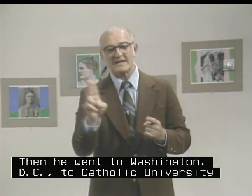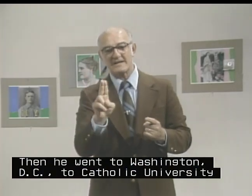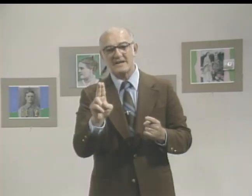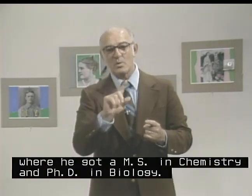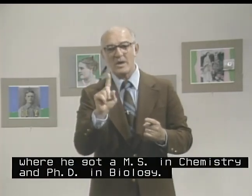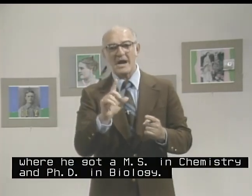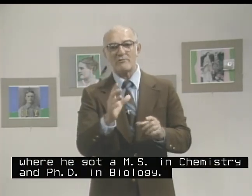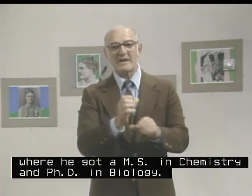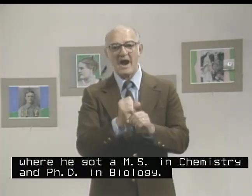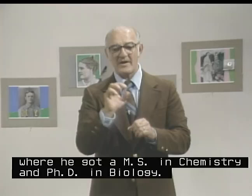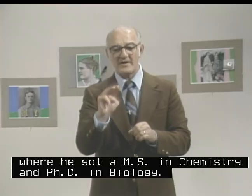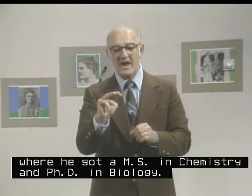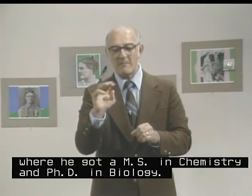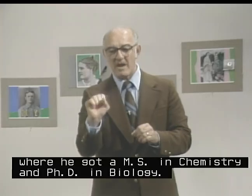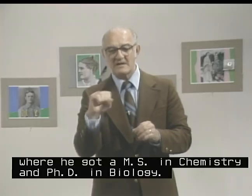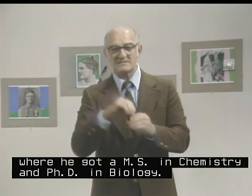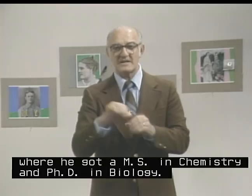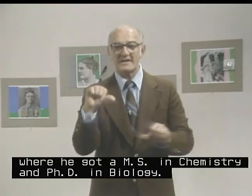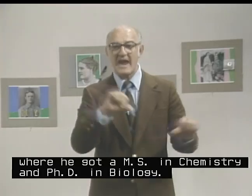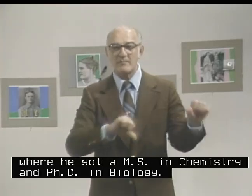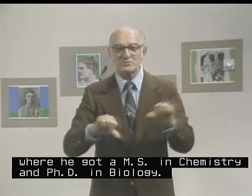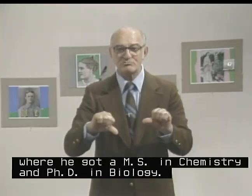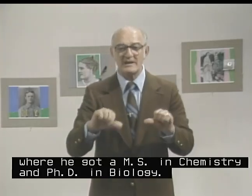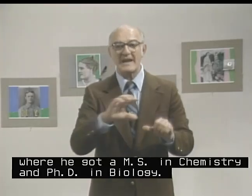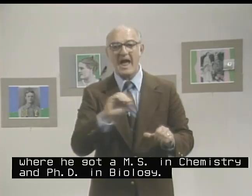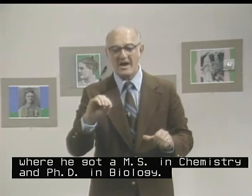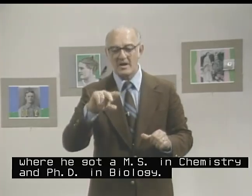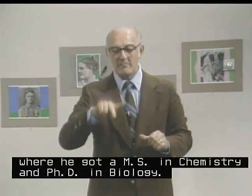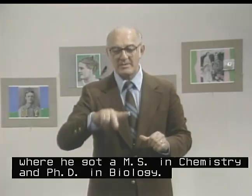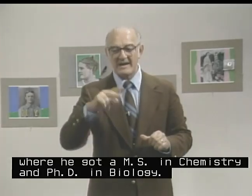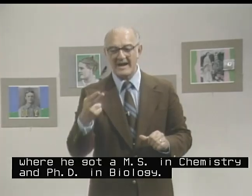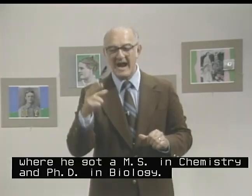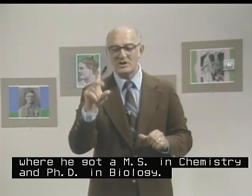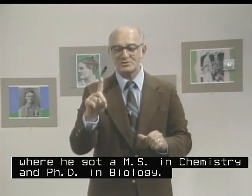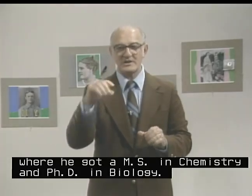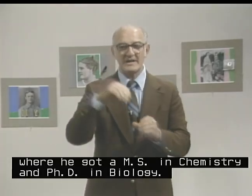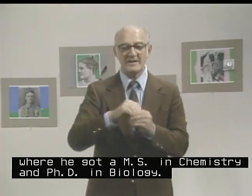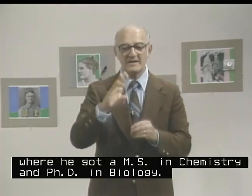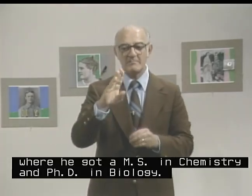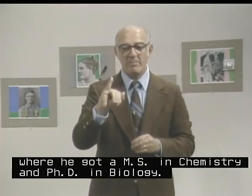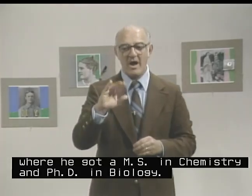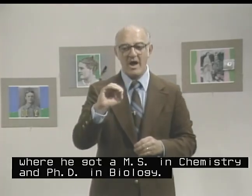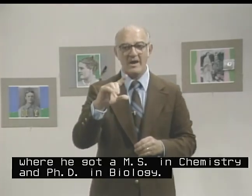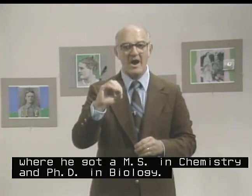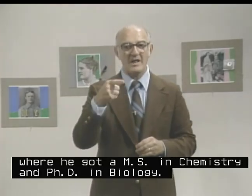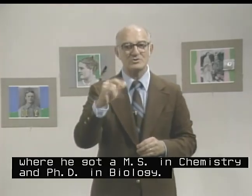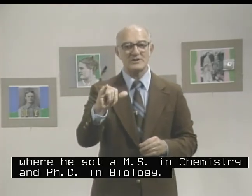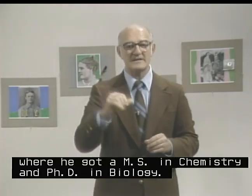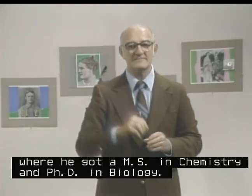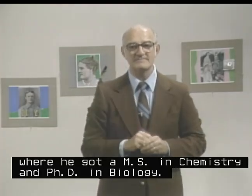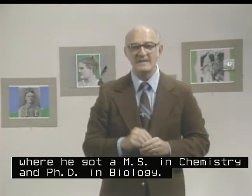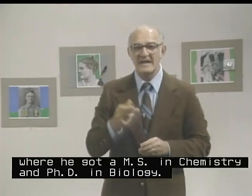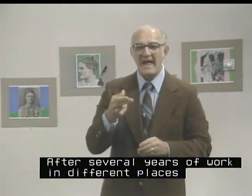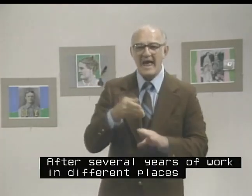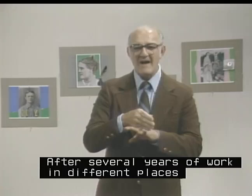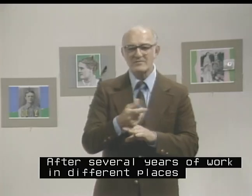where he got an M.S. in chemistry and Ph.D. in biology. After